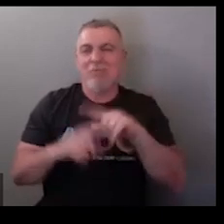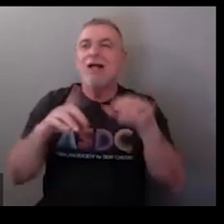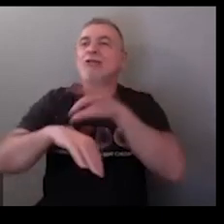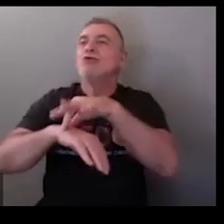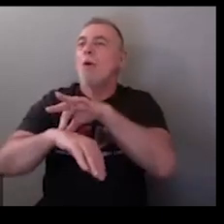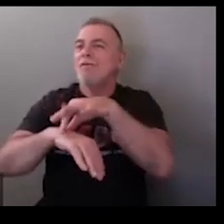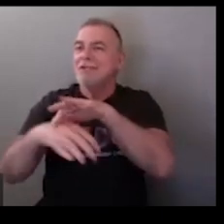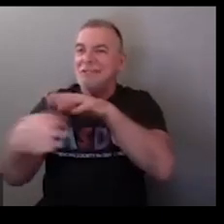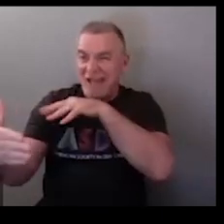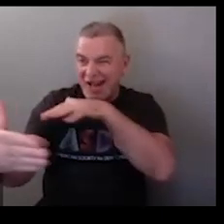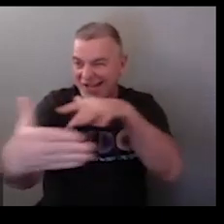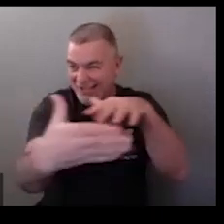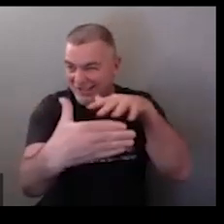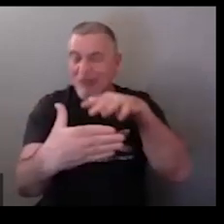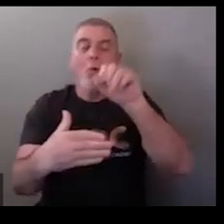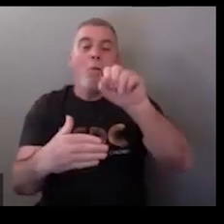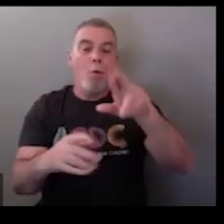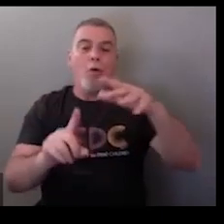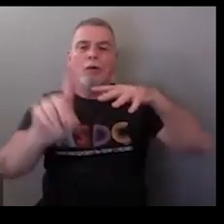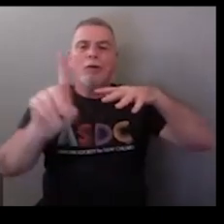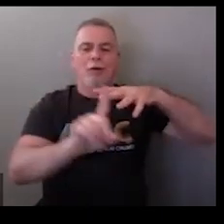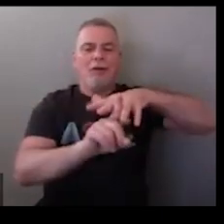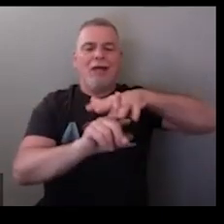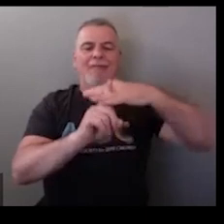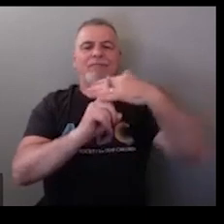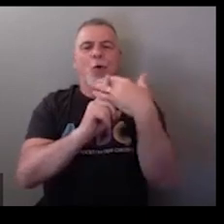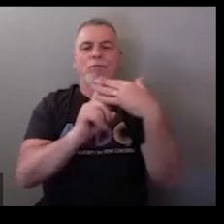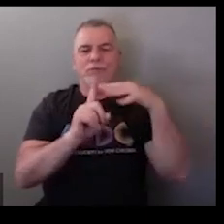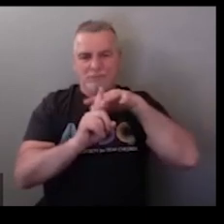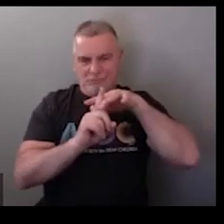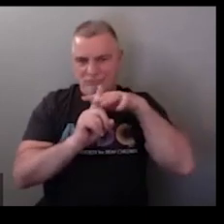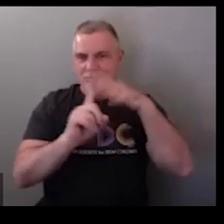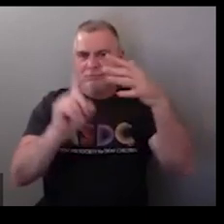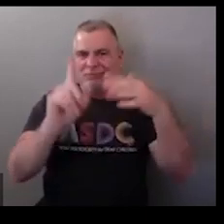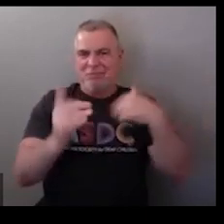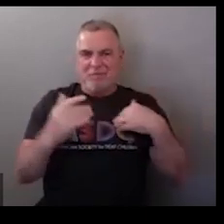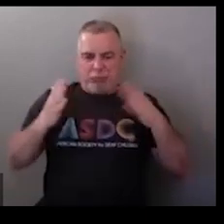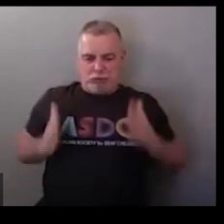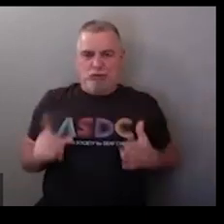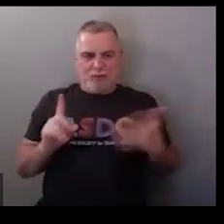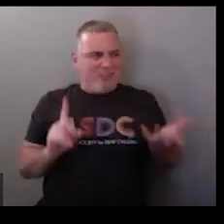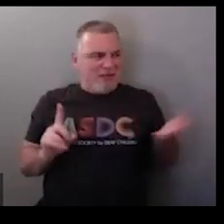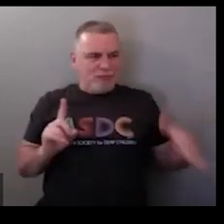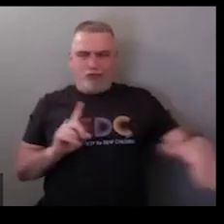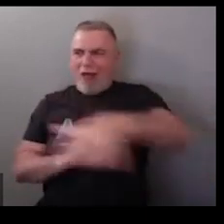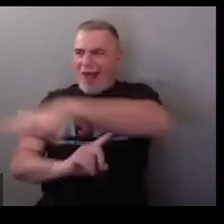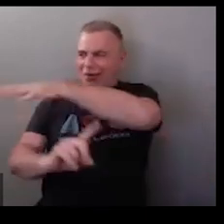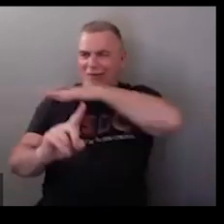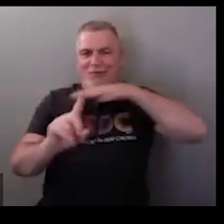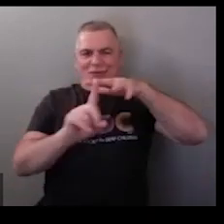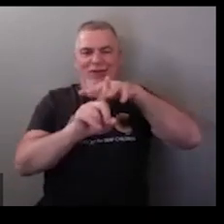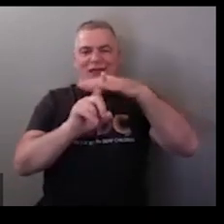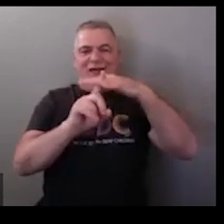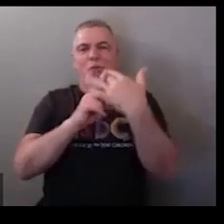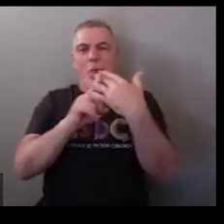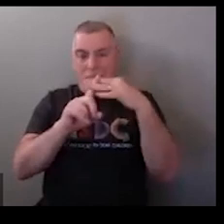that typically you fingerspell geography is a little different and then this is environment like as a person those